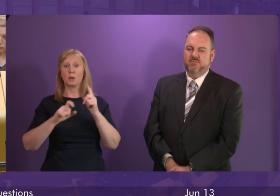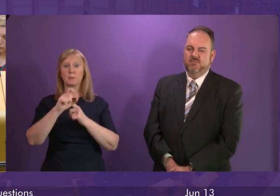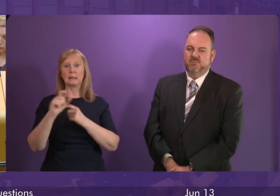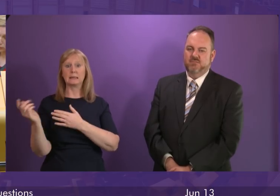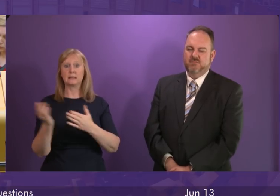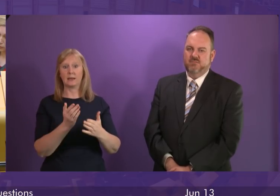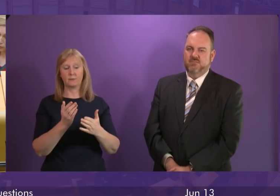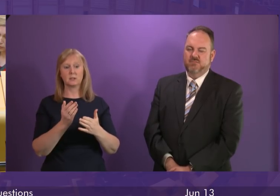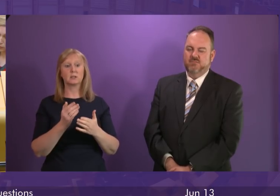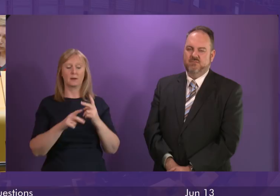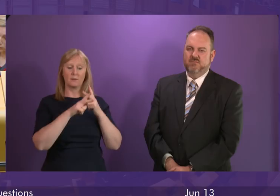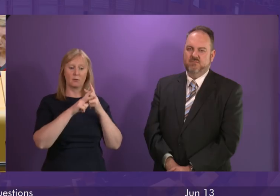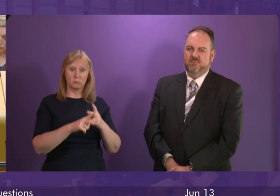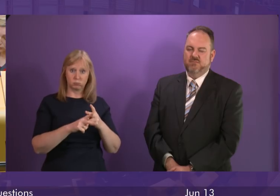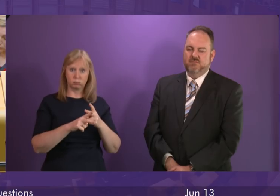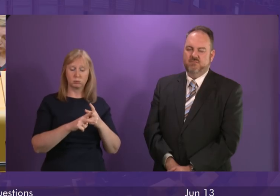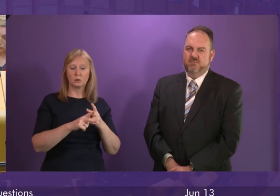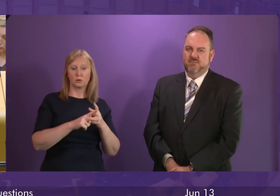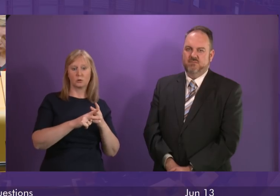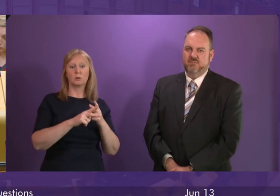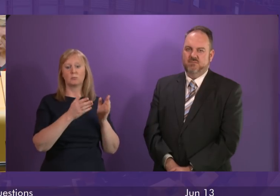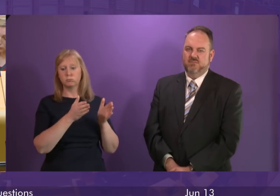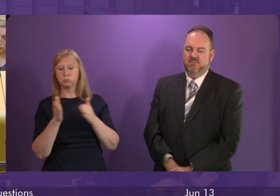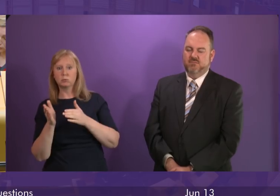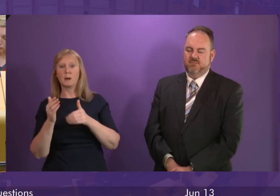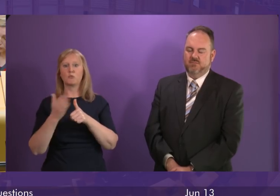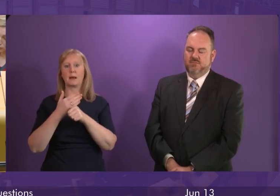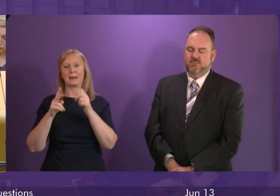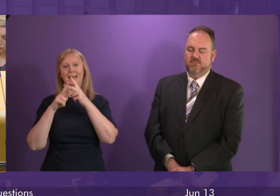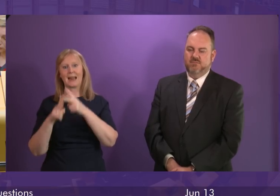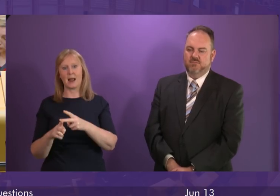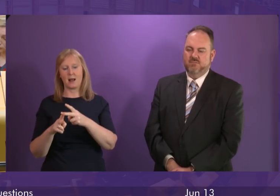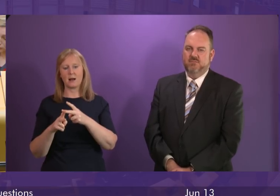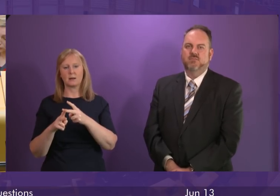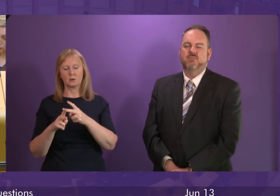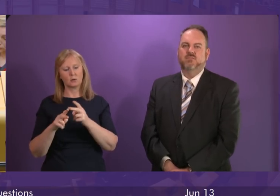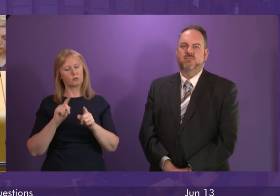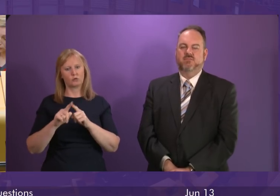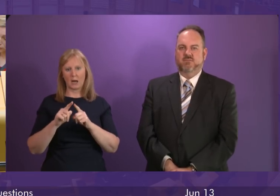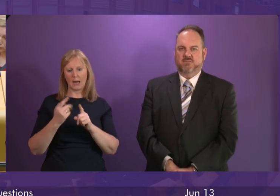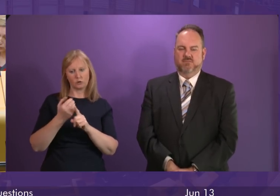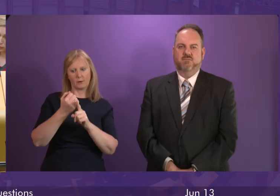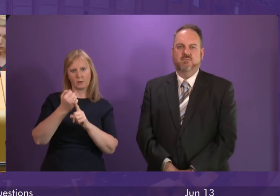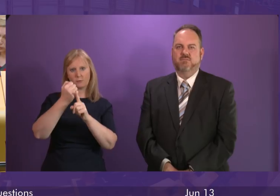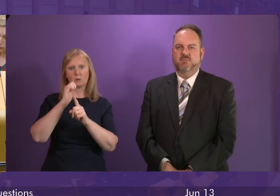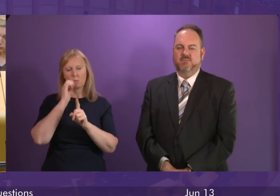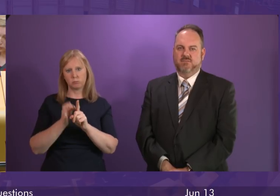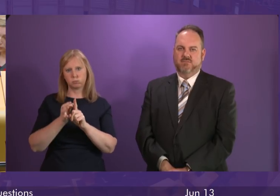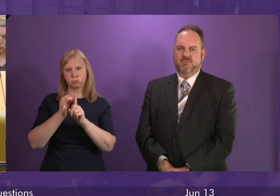that people need and shifting the balance of care from acute services to primary care. So we continue to work to achieve that aim and we continue